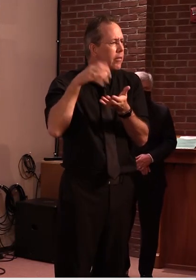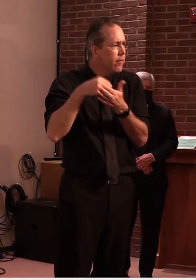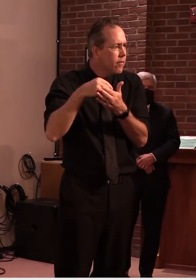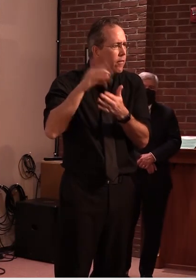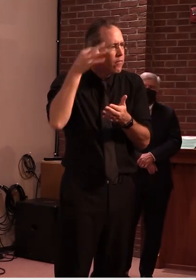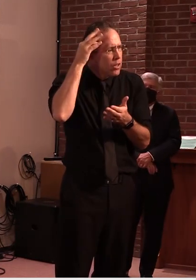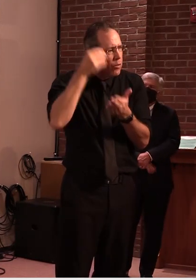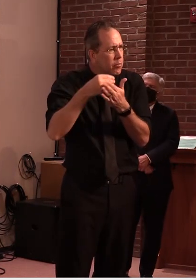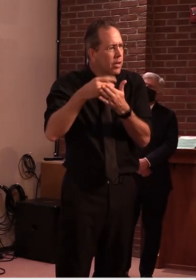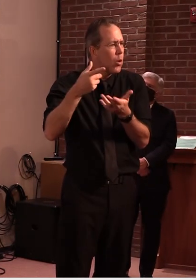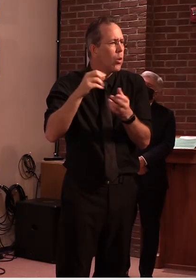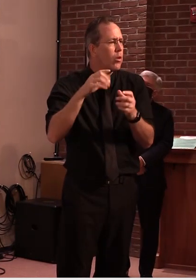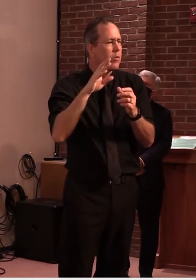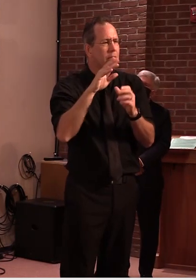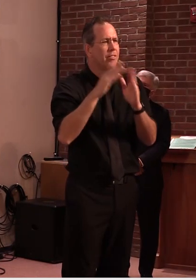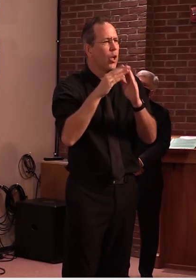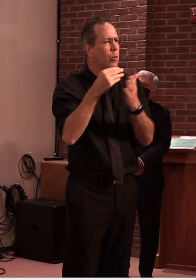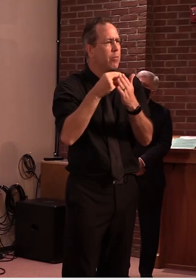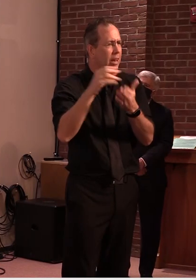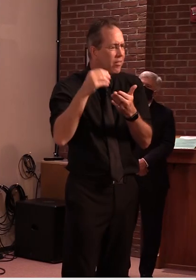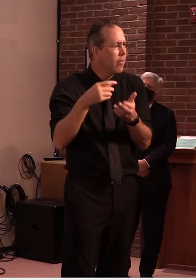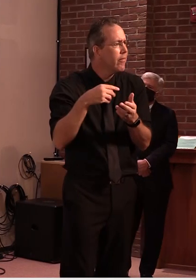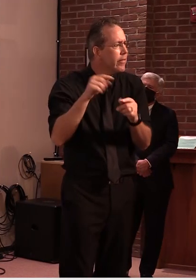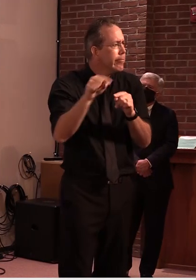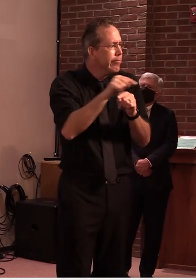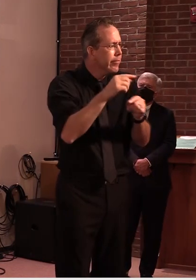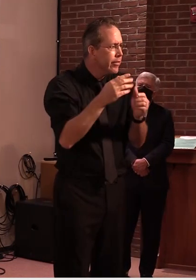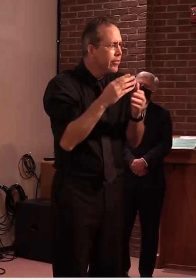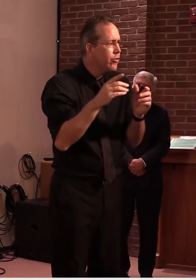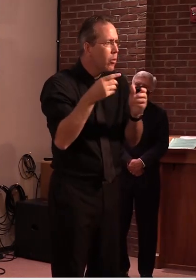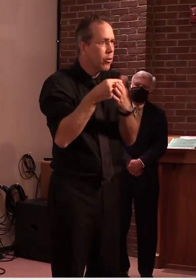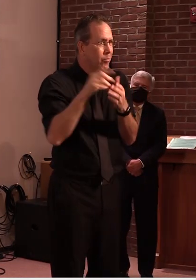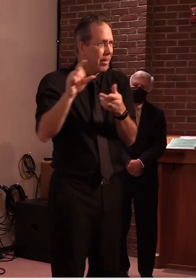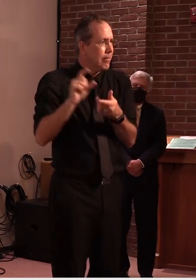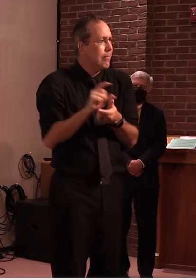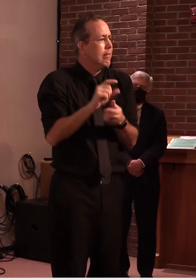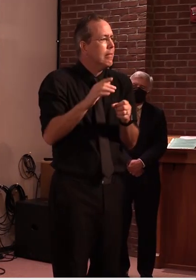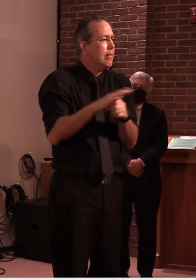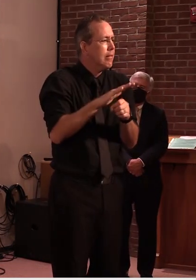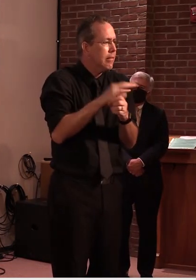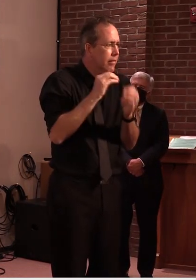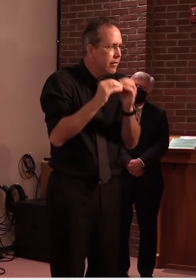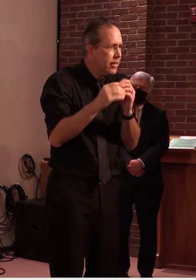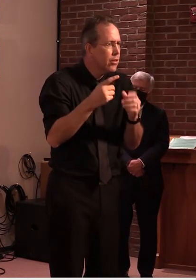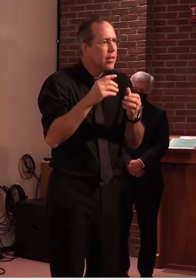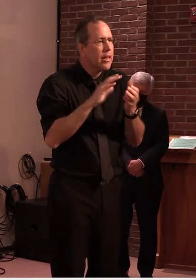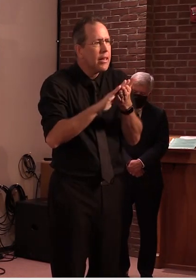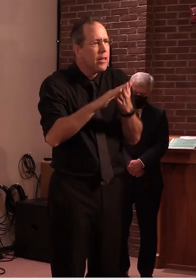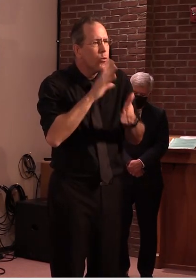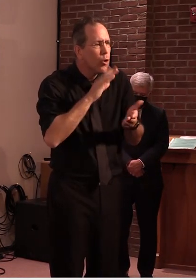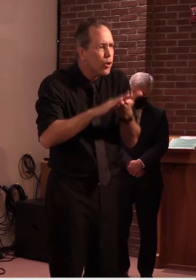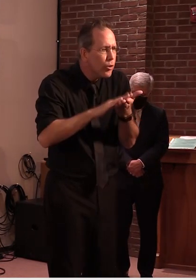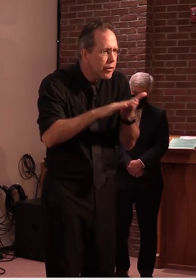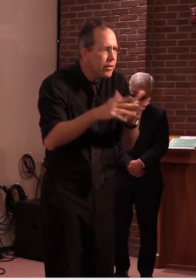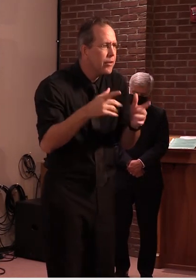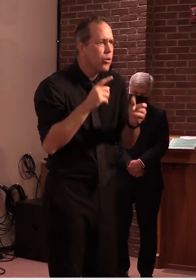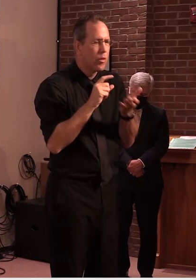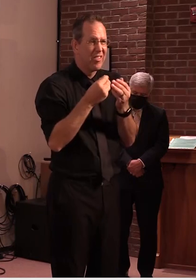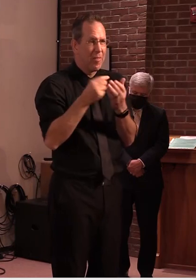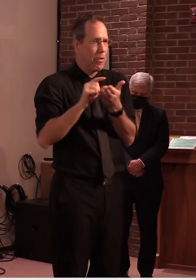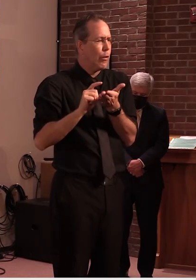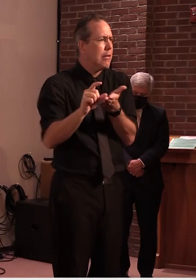some federal funding that's been brought in to address water quality concerns that's all being allocated to different aspects of this